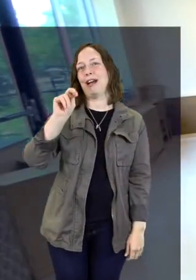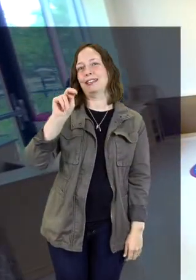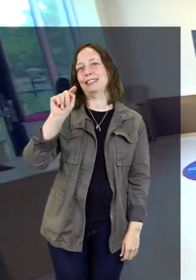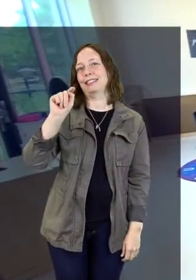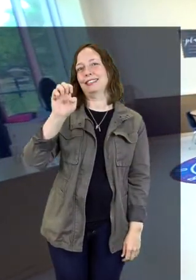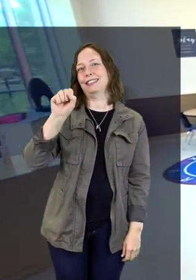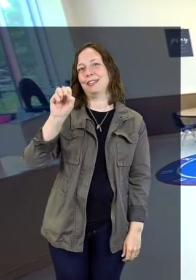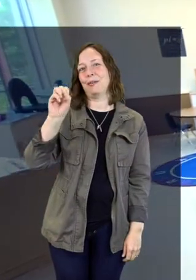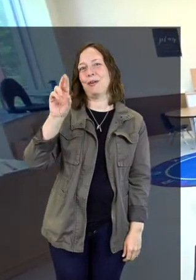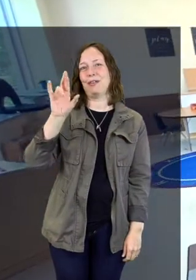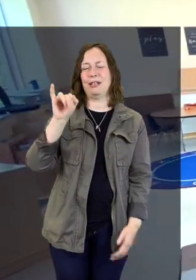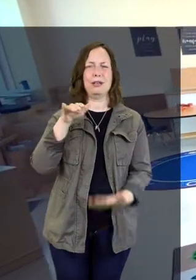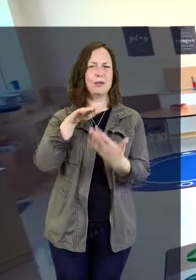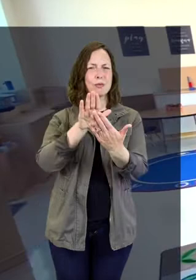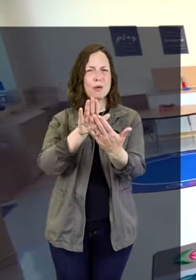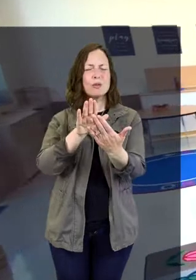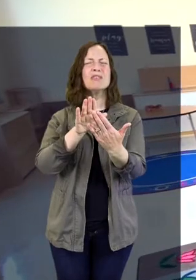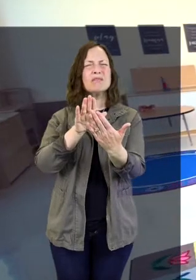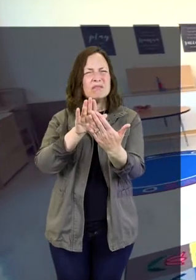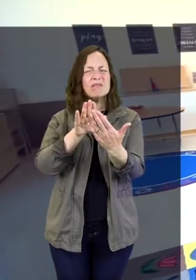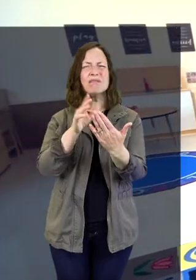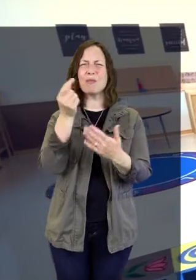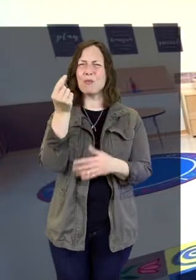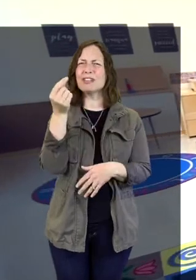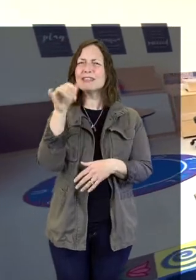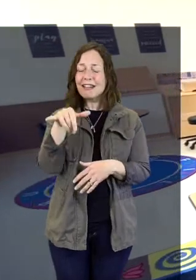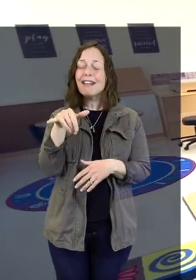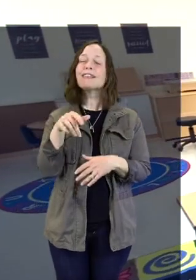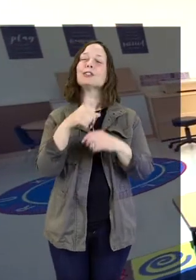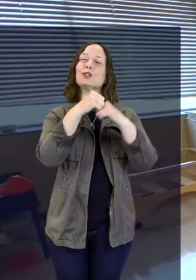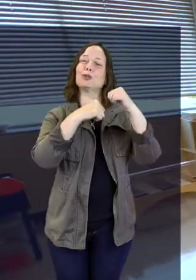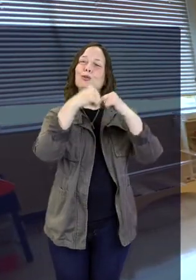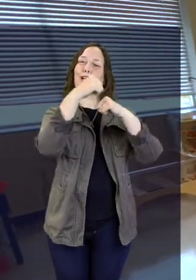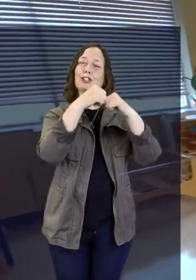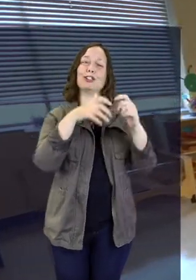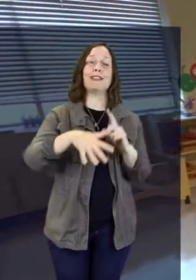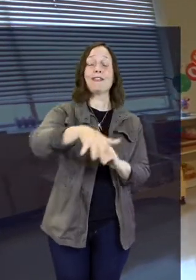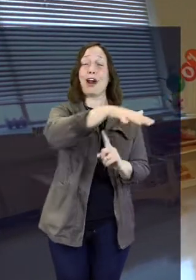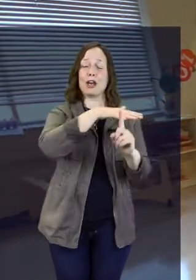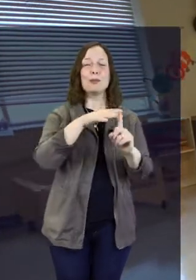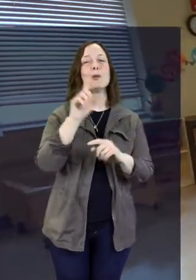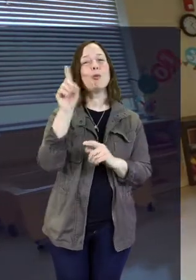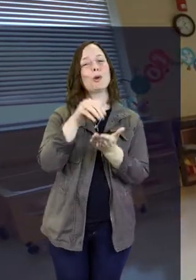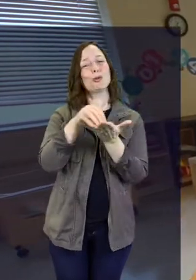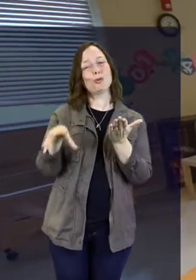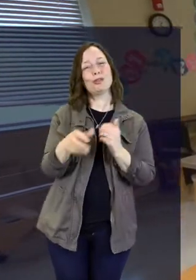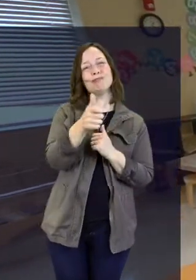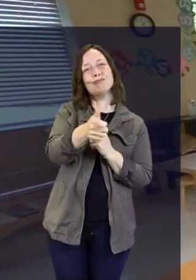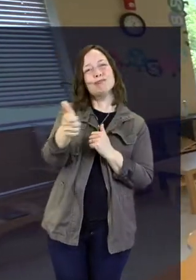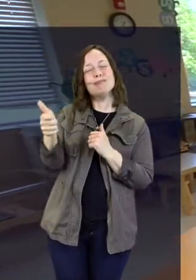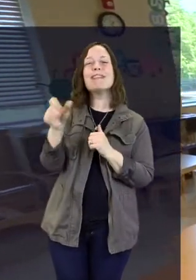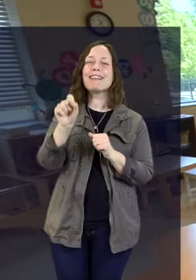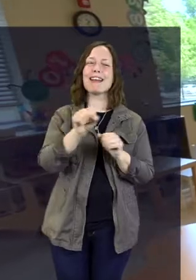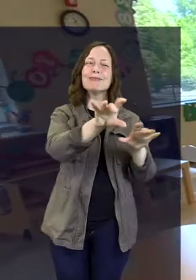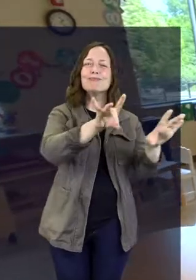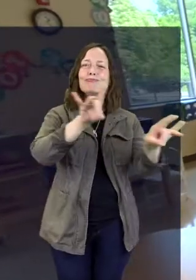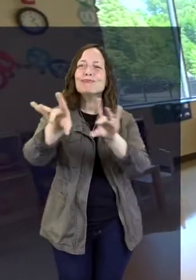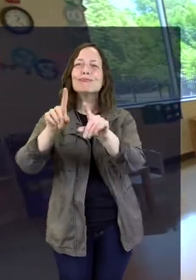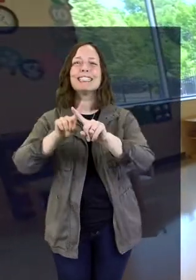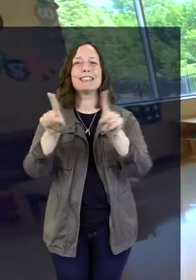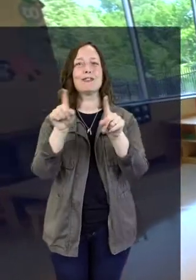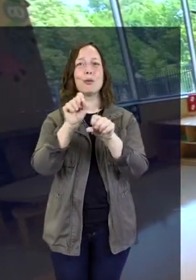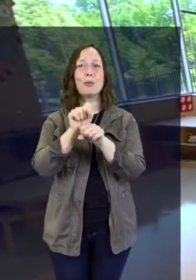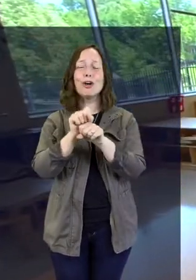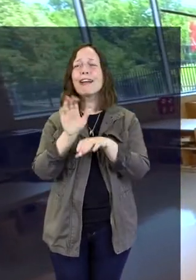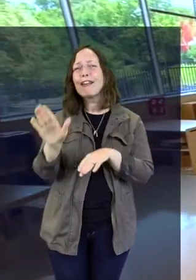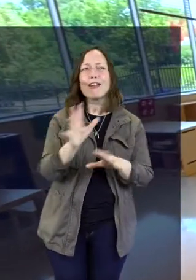Our Montessori approach is one where we have a structured environment and the students on their own can select work